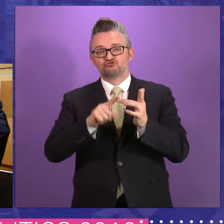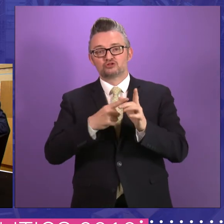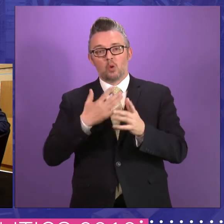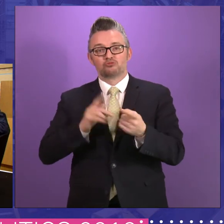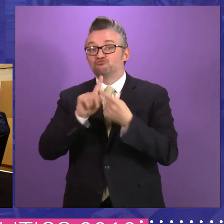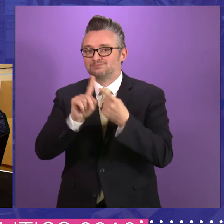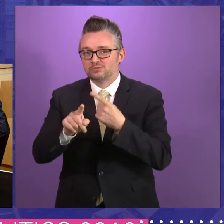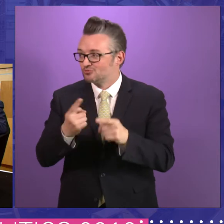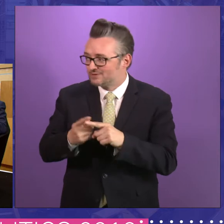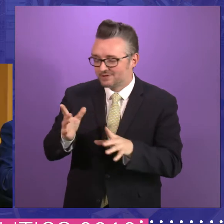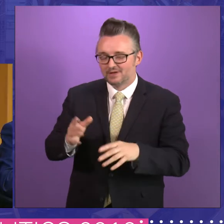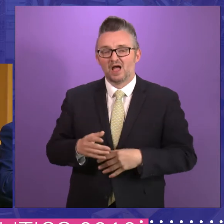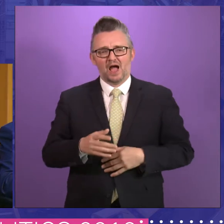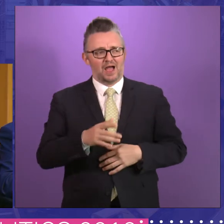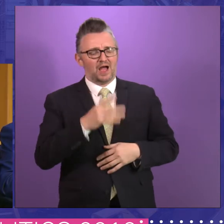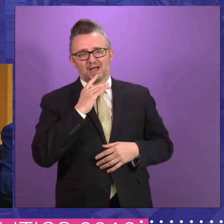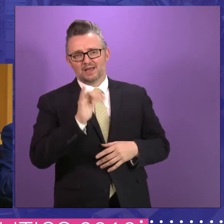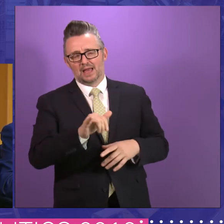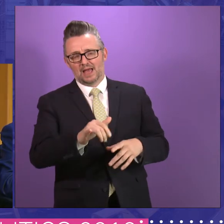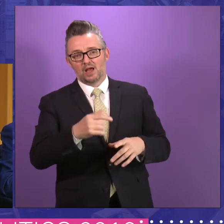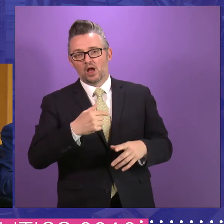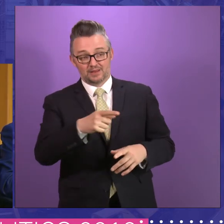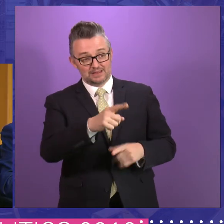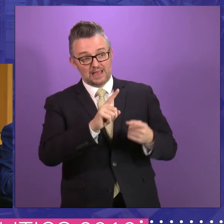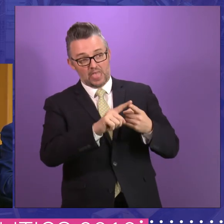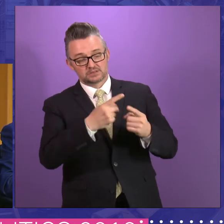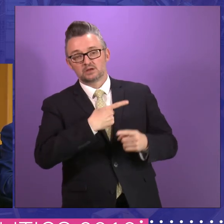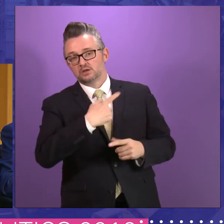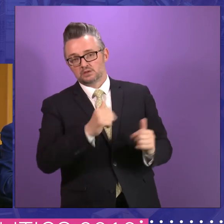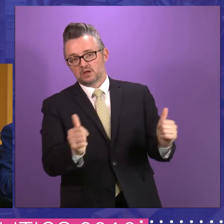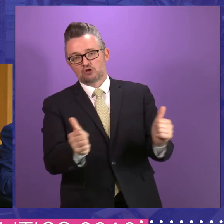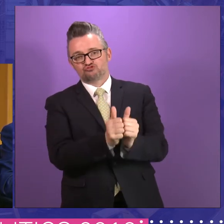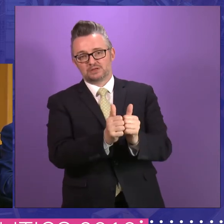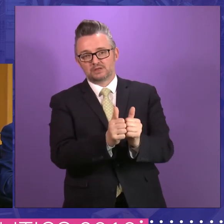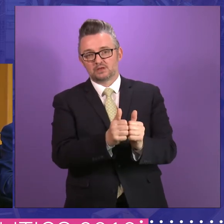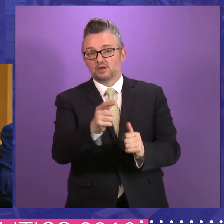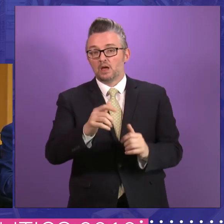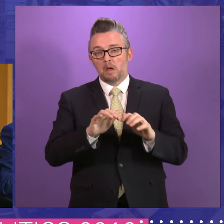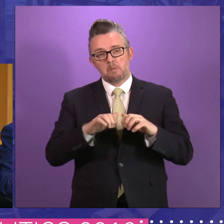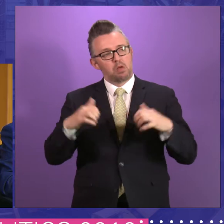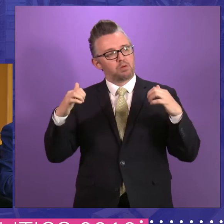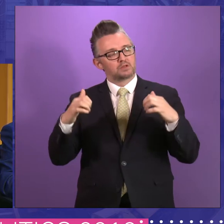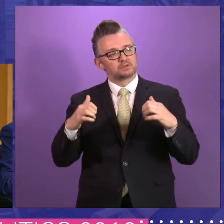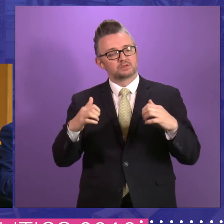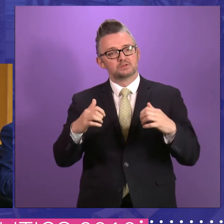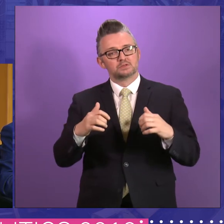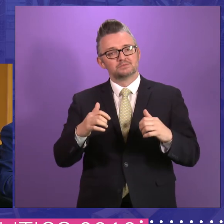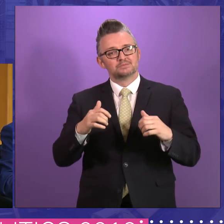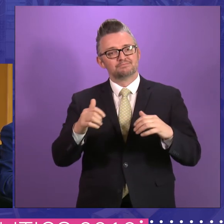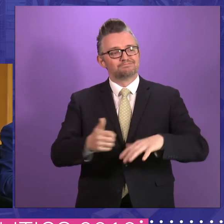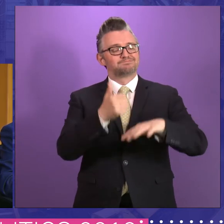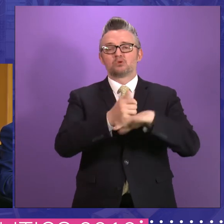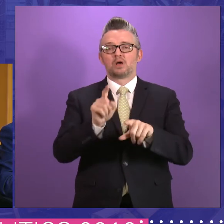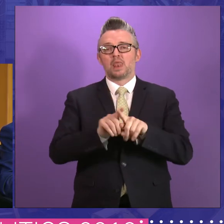some of those points as well. Just to say how much I agree with Esther on this. The parliament very quickly became a legislative sausage